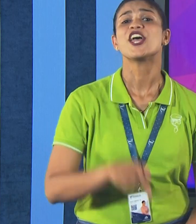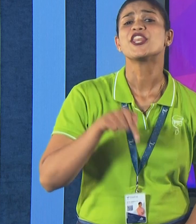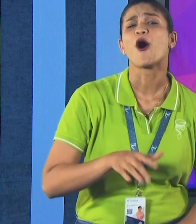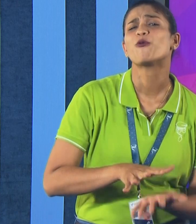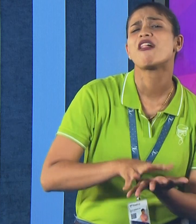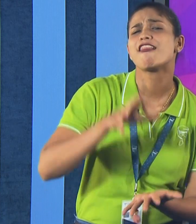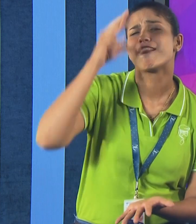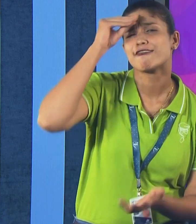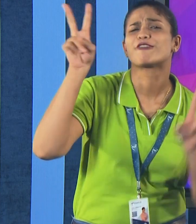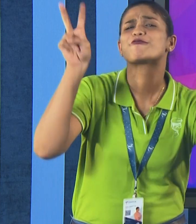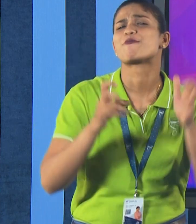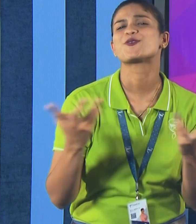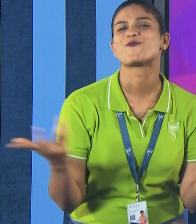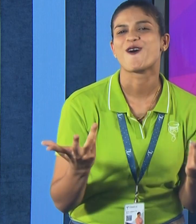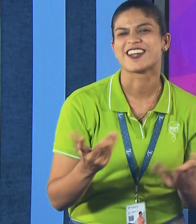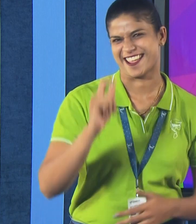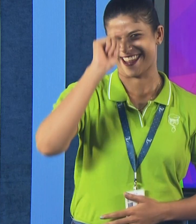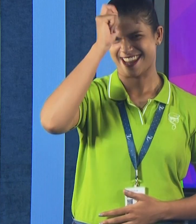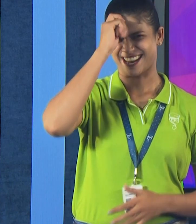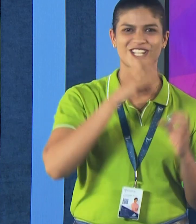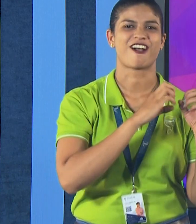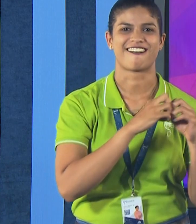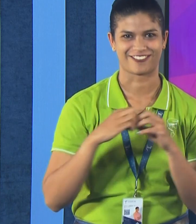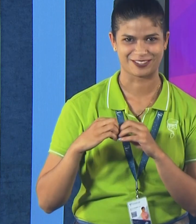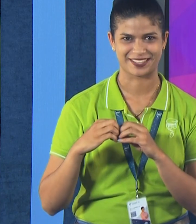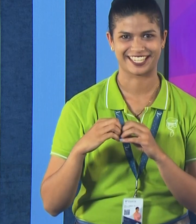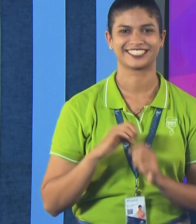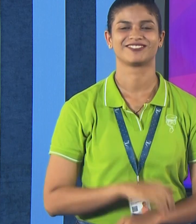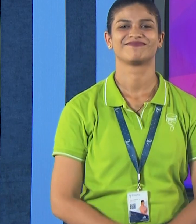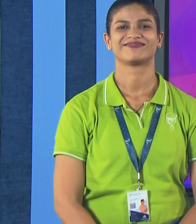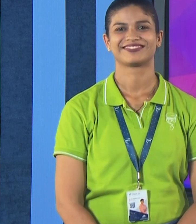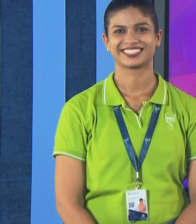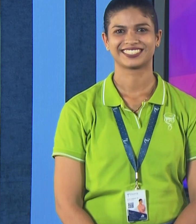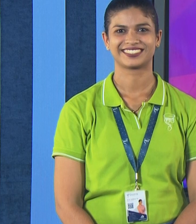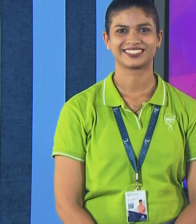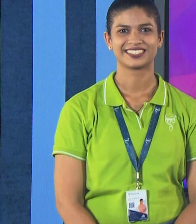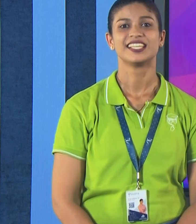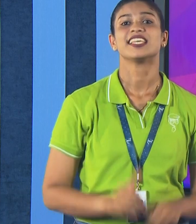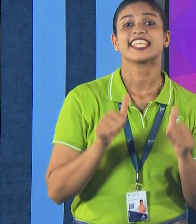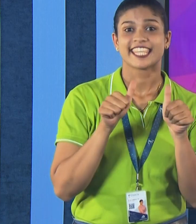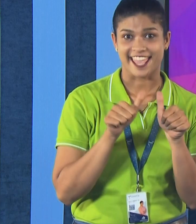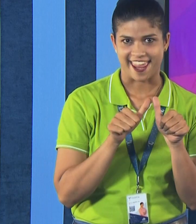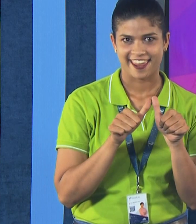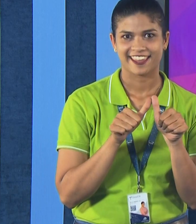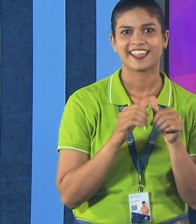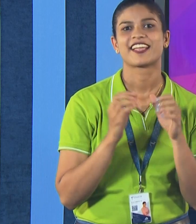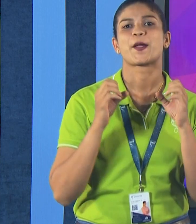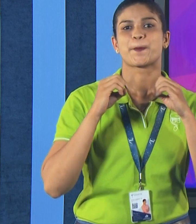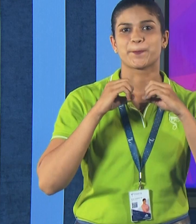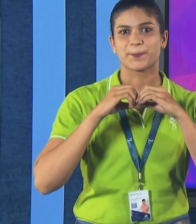Now, we are going to learn English alphabets in ISL. A, B,